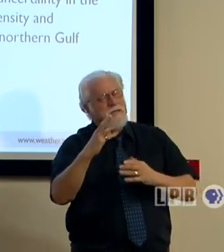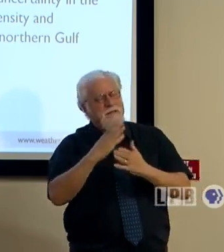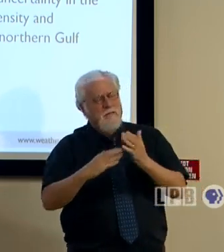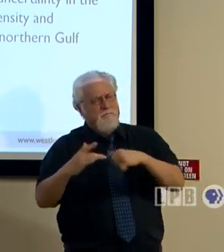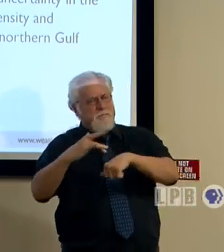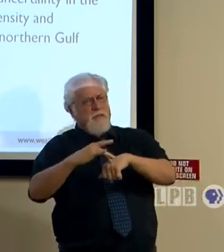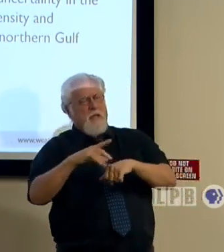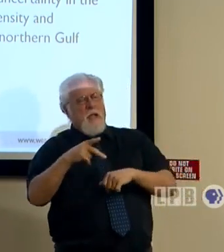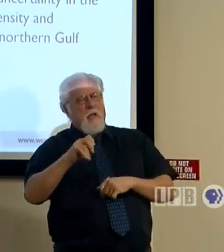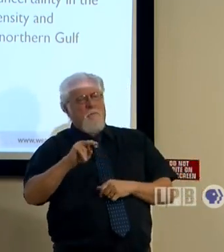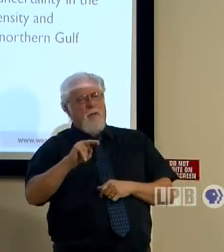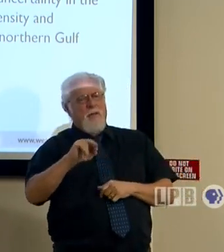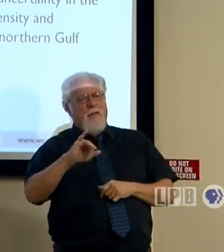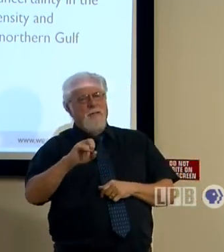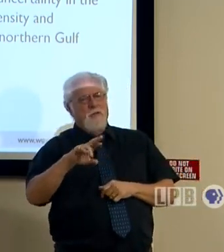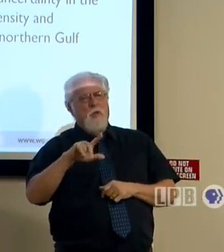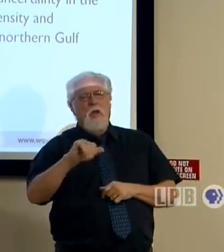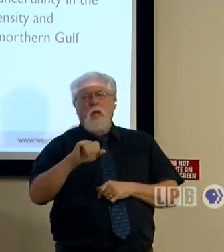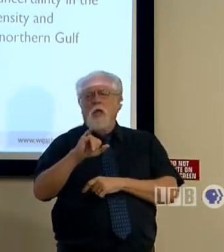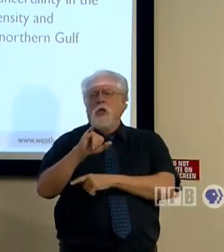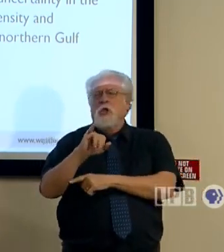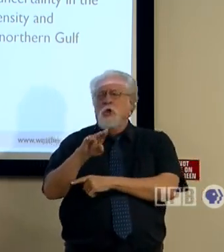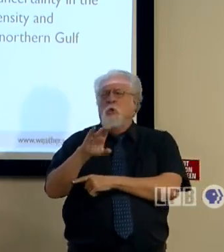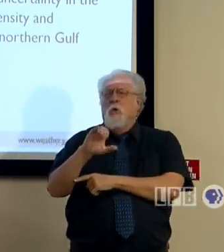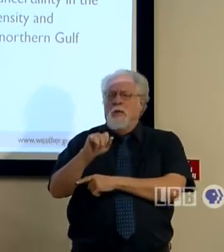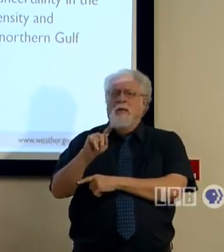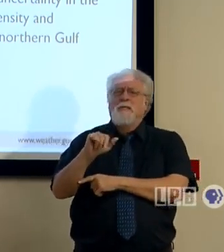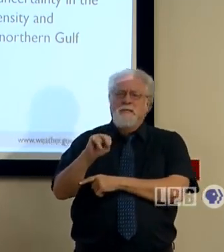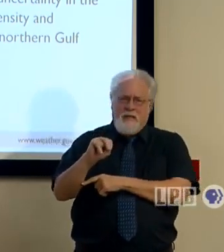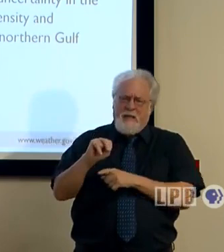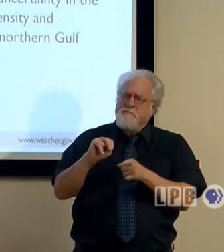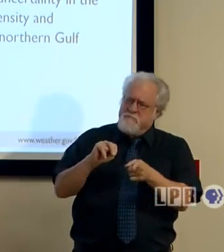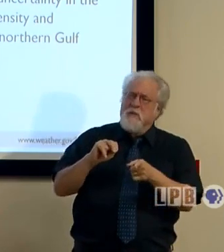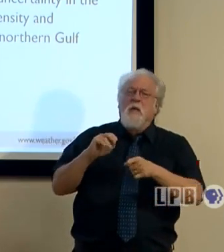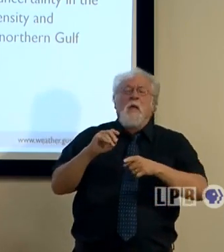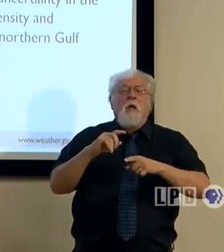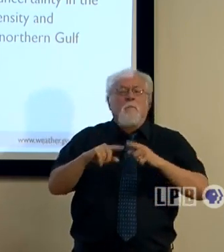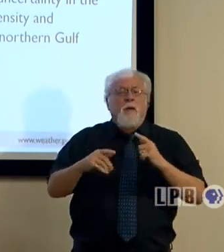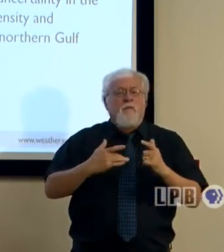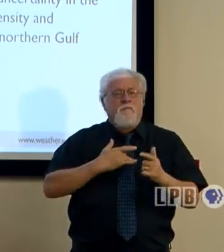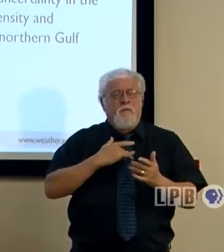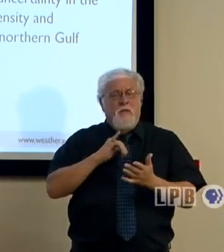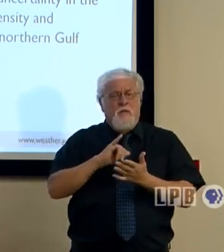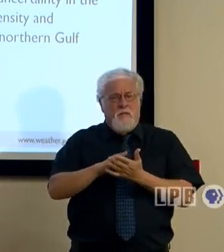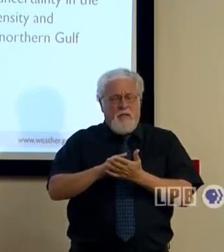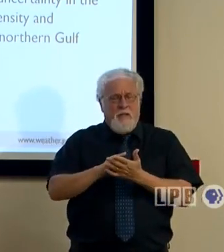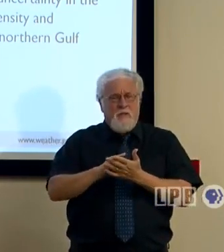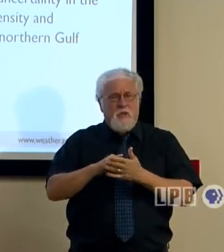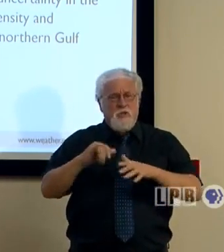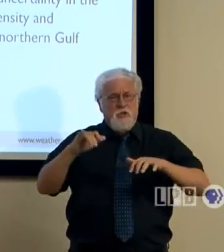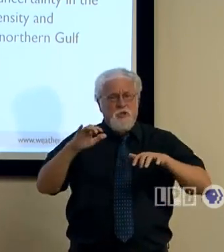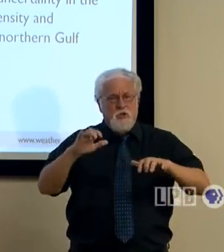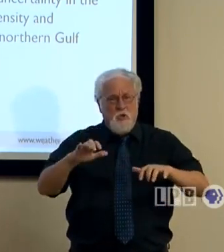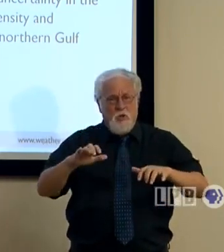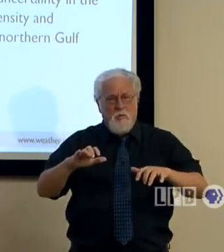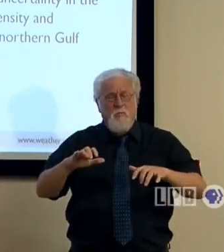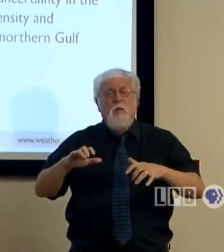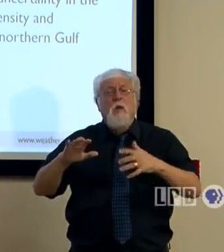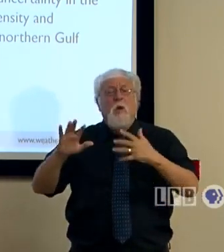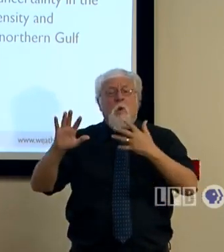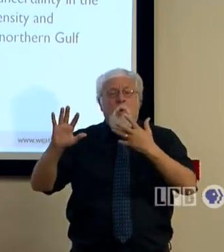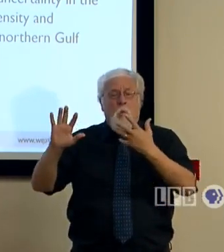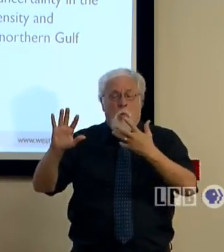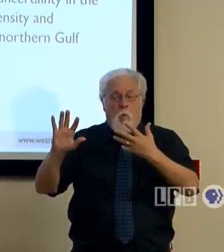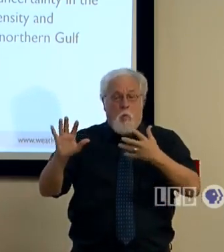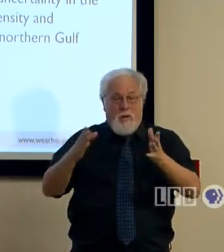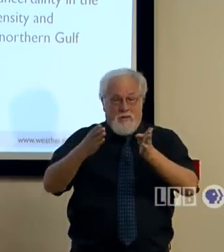over the course of the next 24 hours. Some other things that we expect this storm to do is the possibility that its wind field will